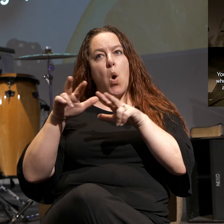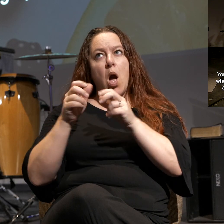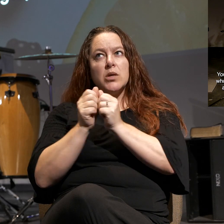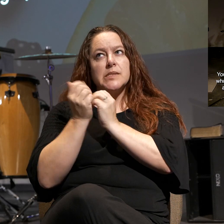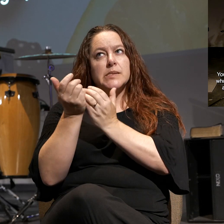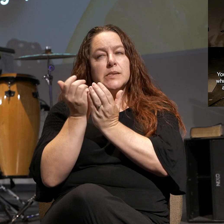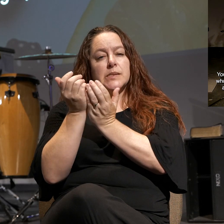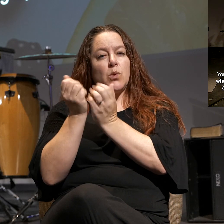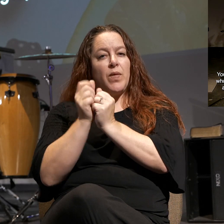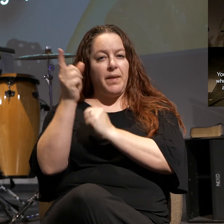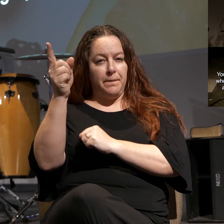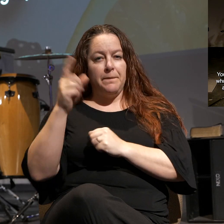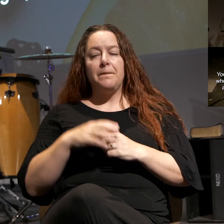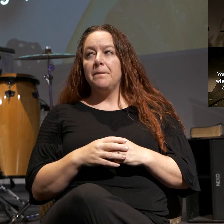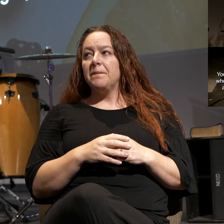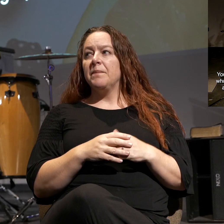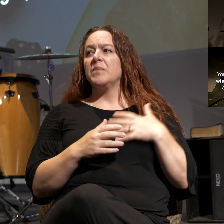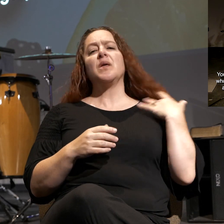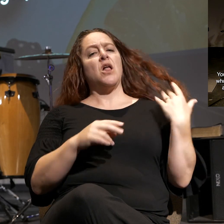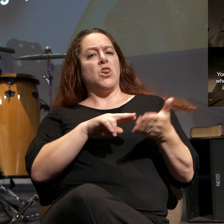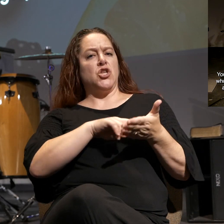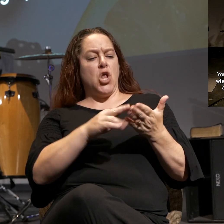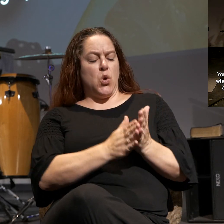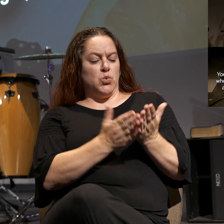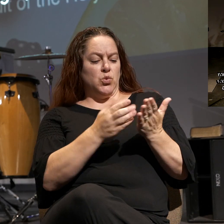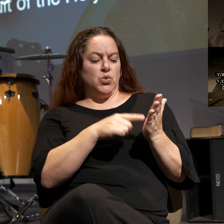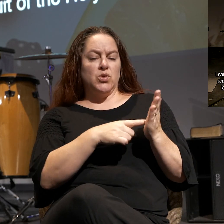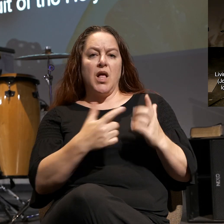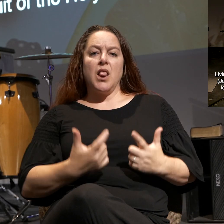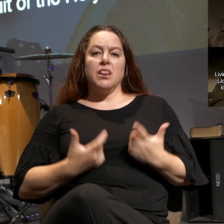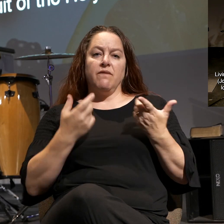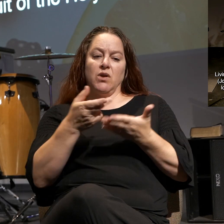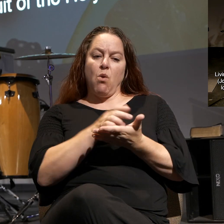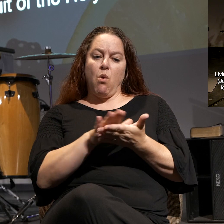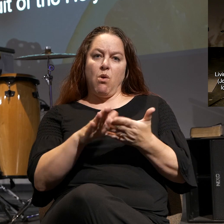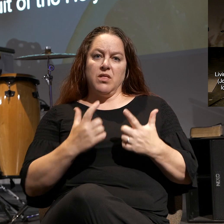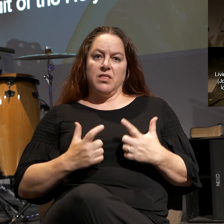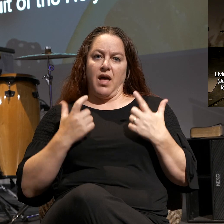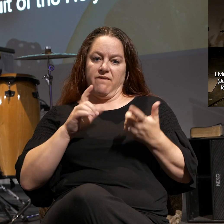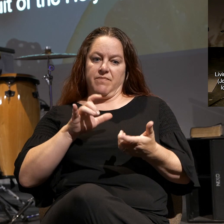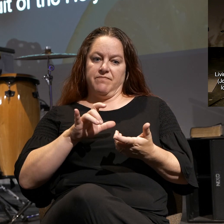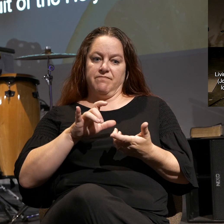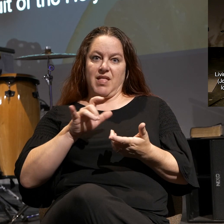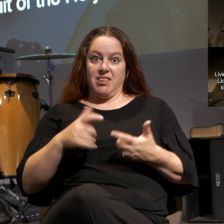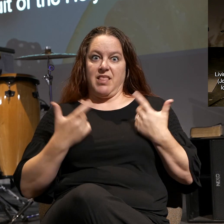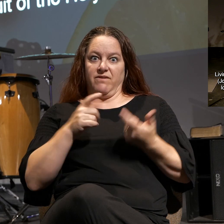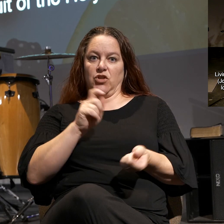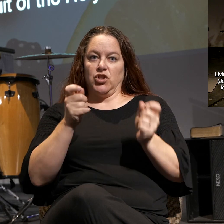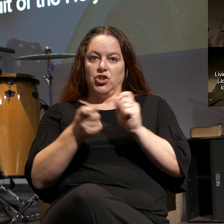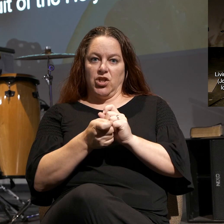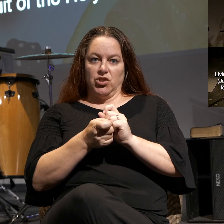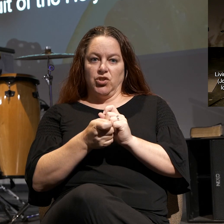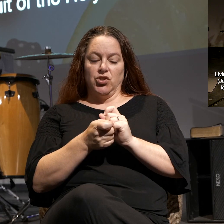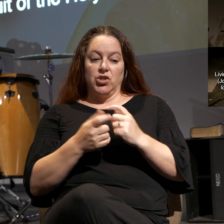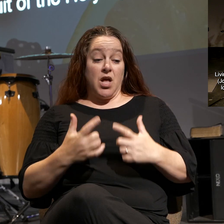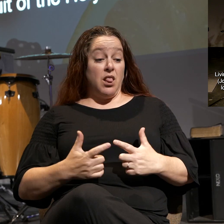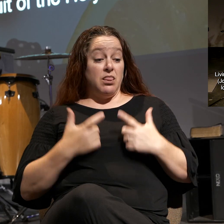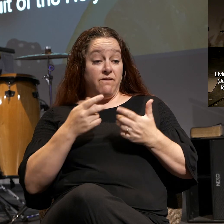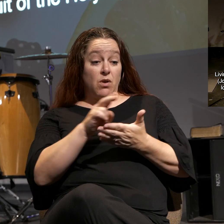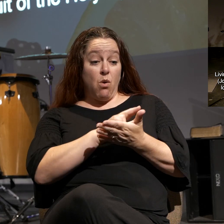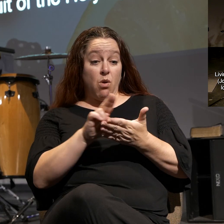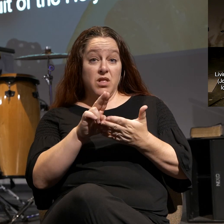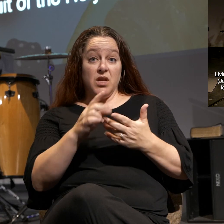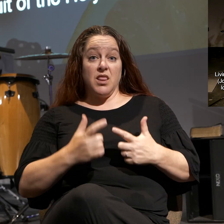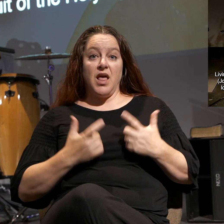look at your notes here. This living a holy life, this is what we're talking about here, this life change. Living a holy life is the most